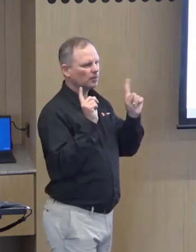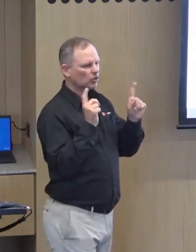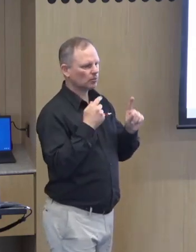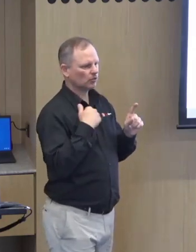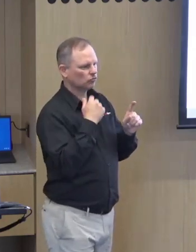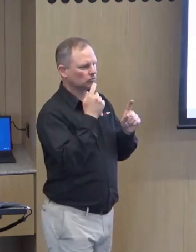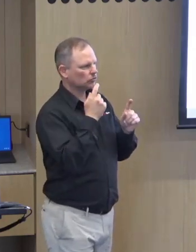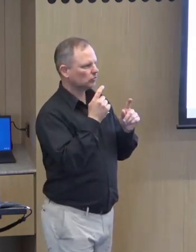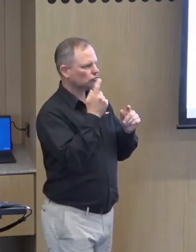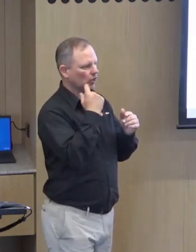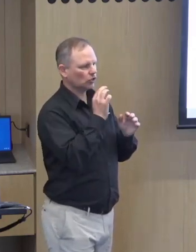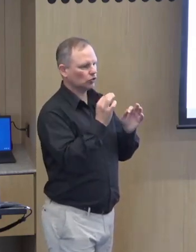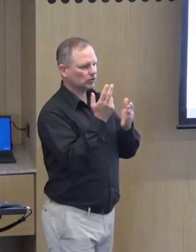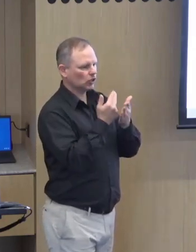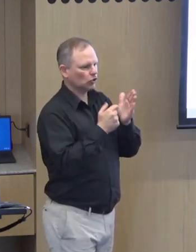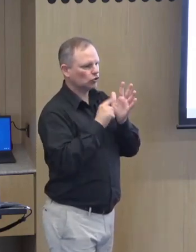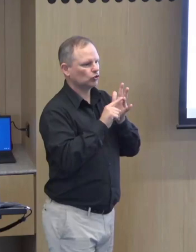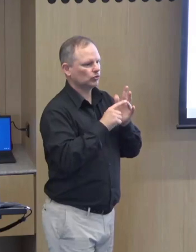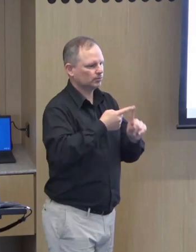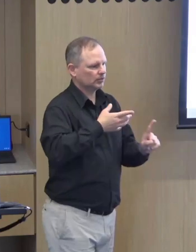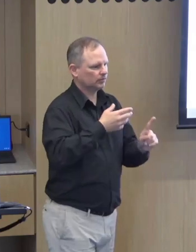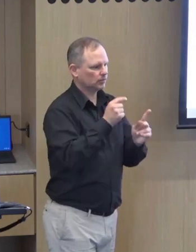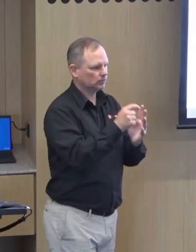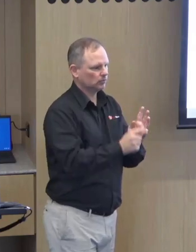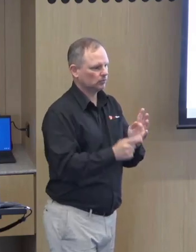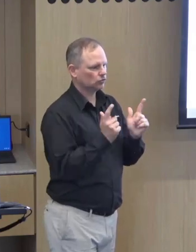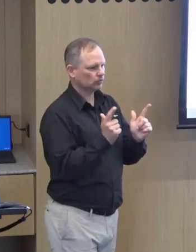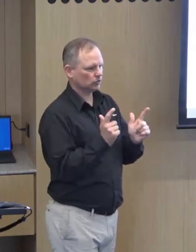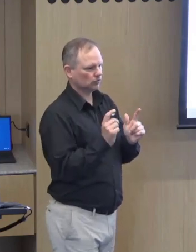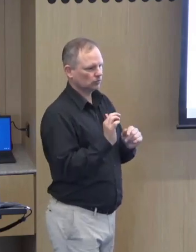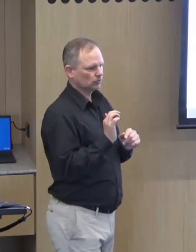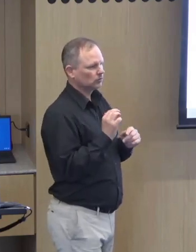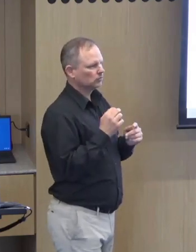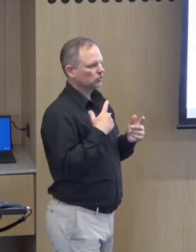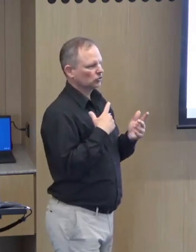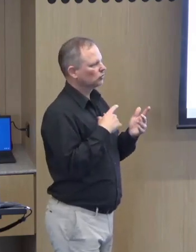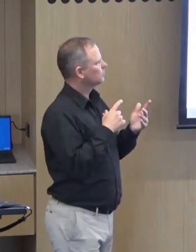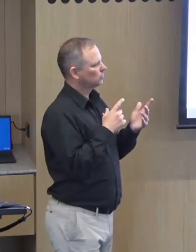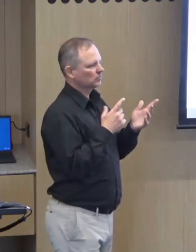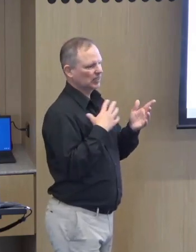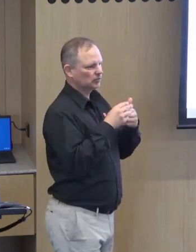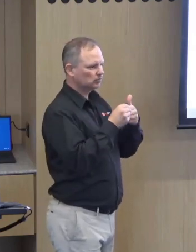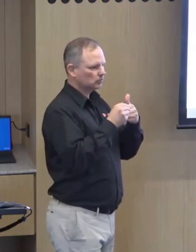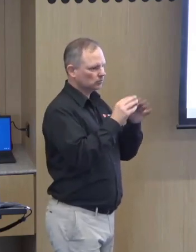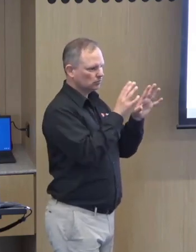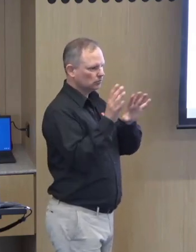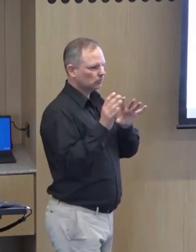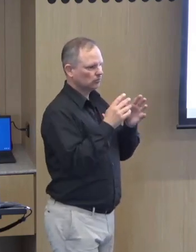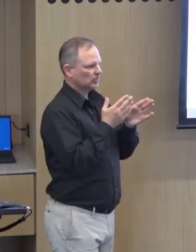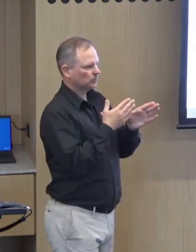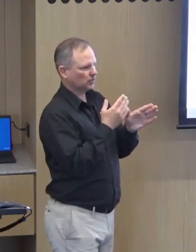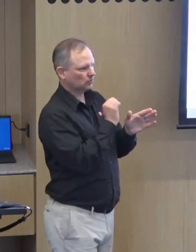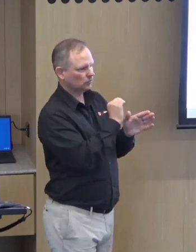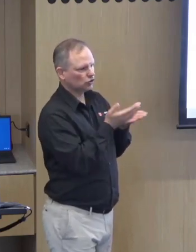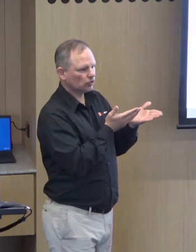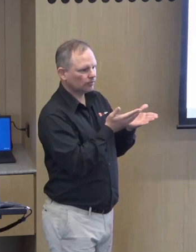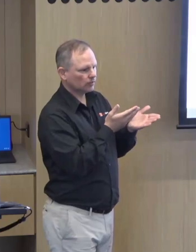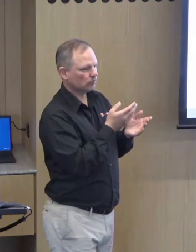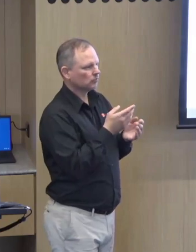but at the moment what we're trying is not to design or be too prescriptive in the information but rather i keep it fairly broad